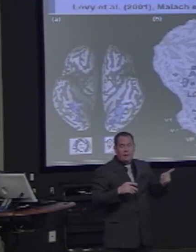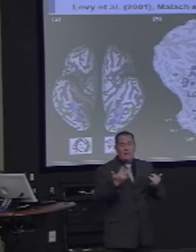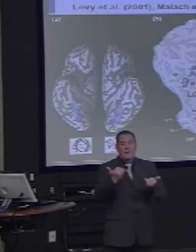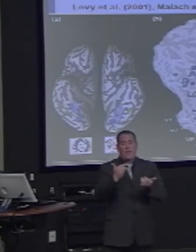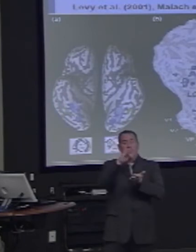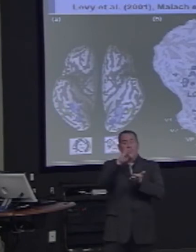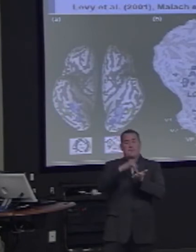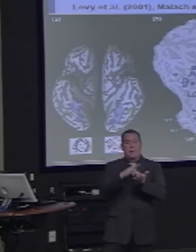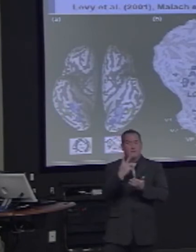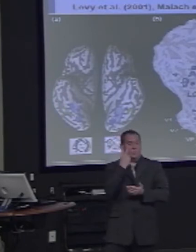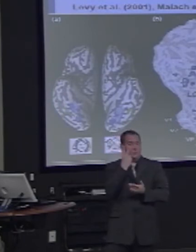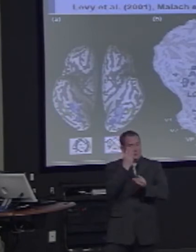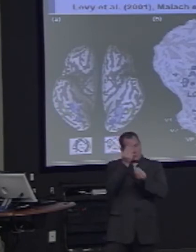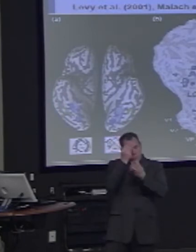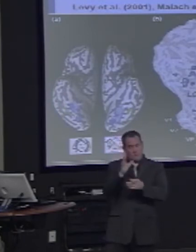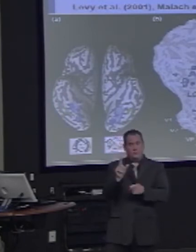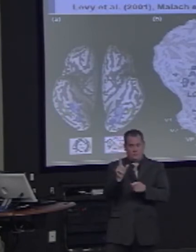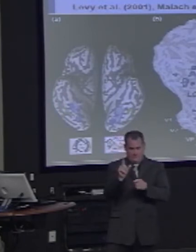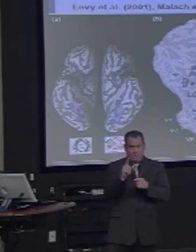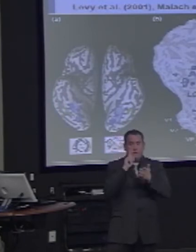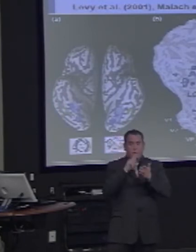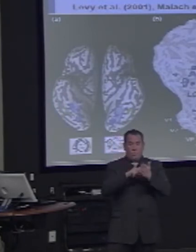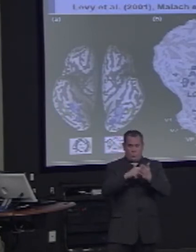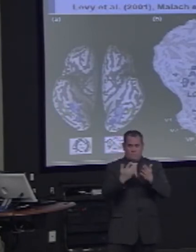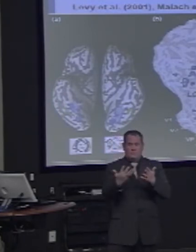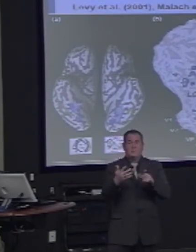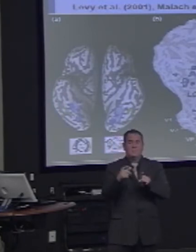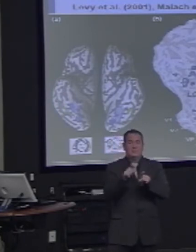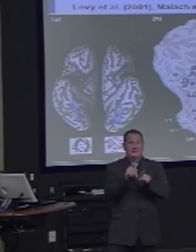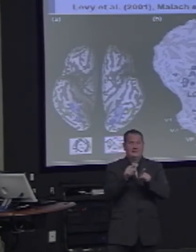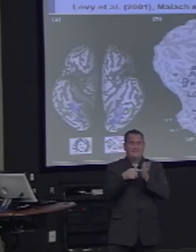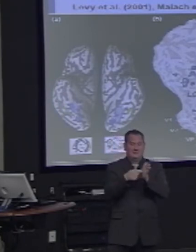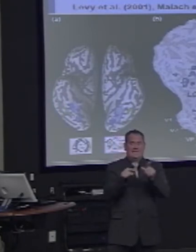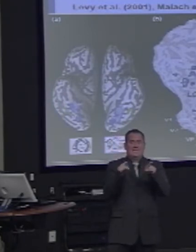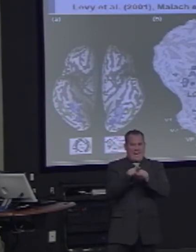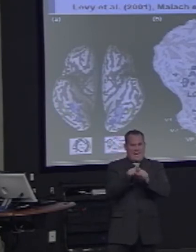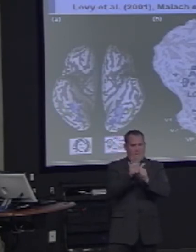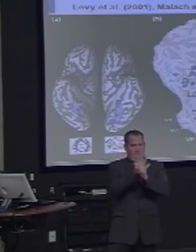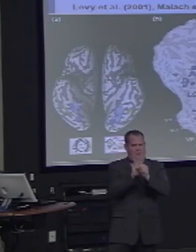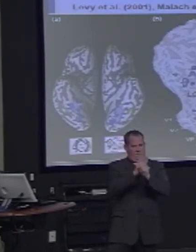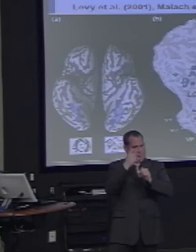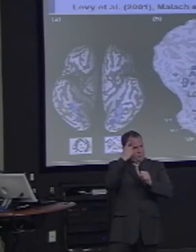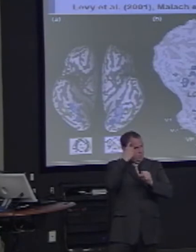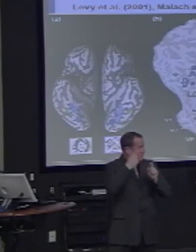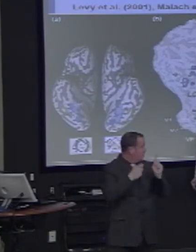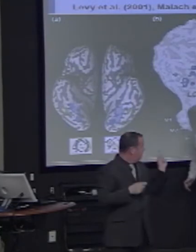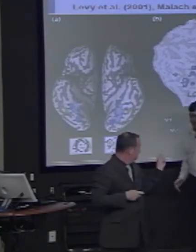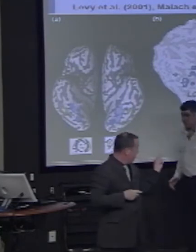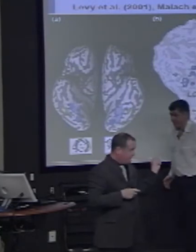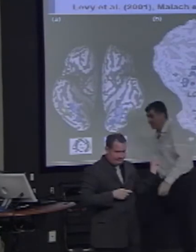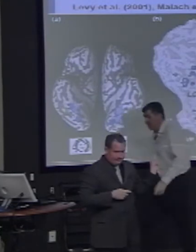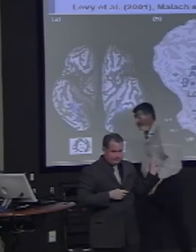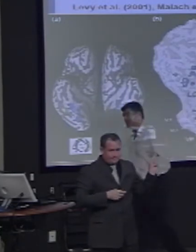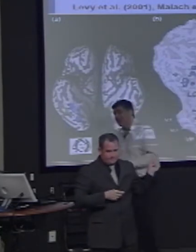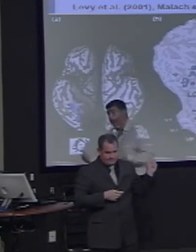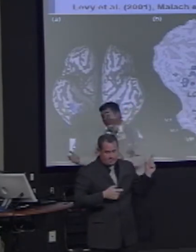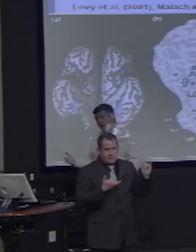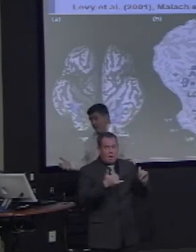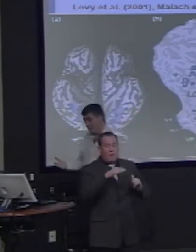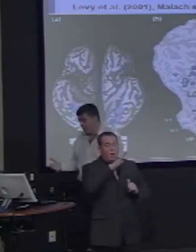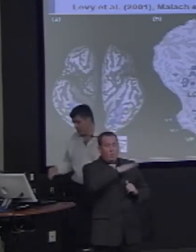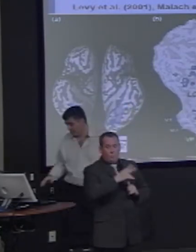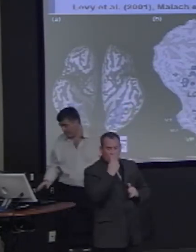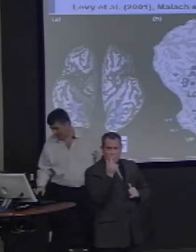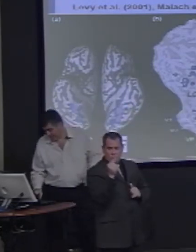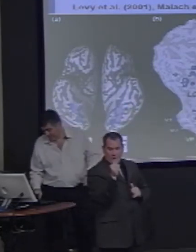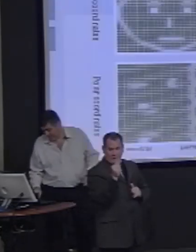together. It's all on one side of each of those areas. And this peripheral information is all on the other side. So in the